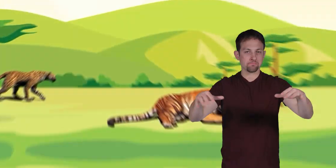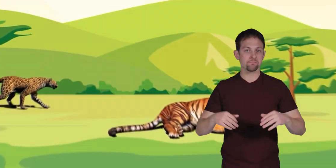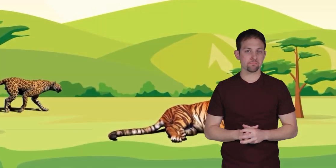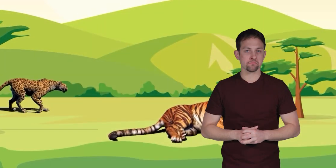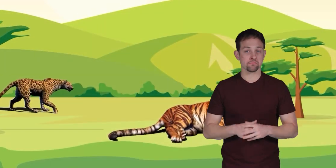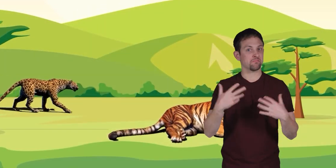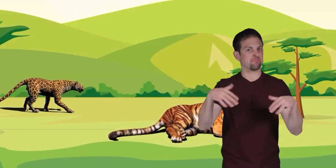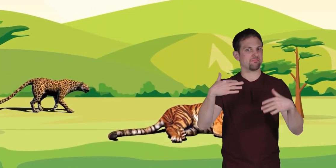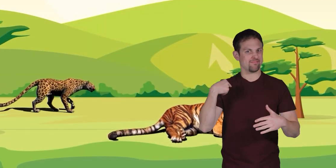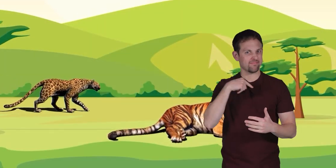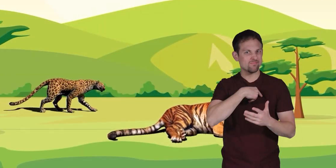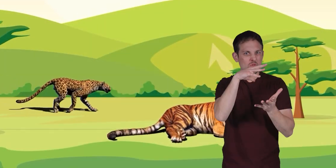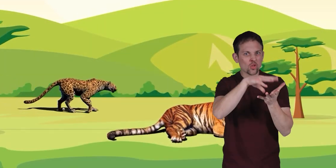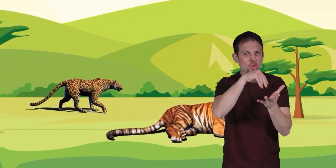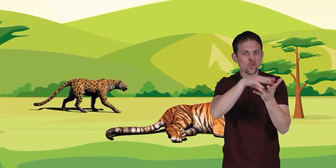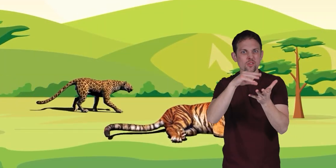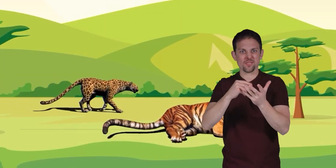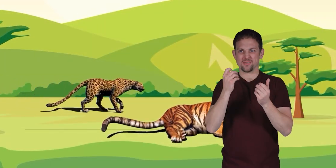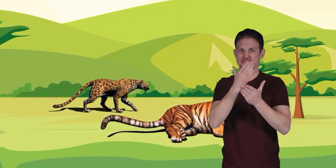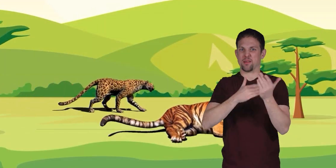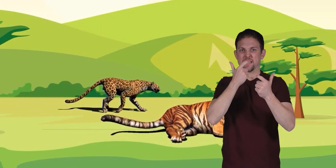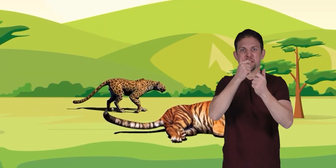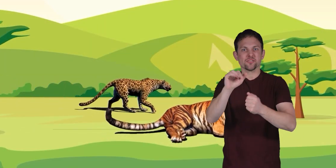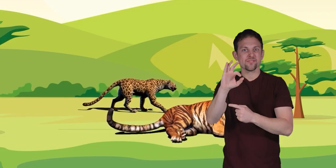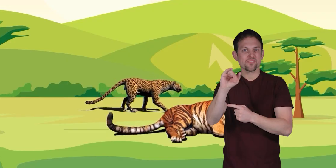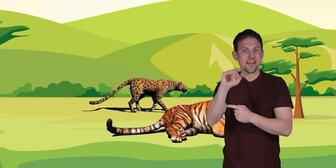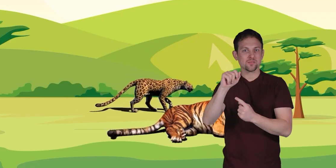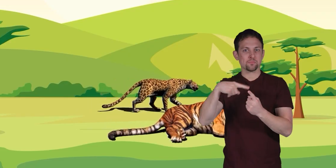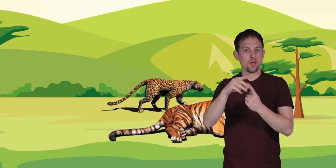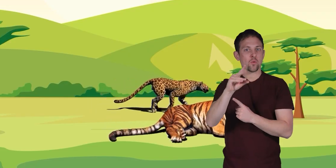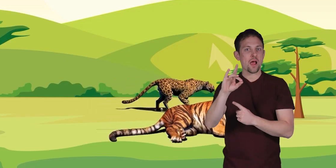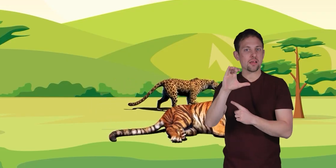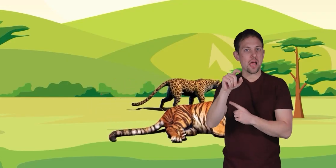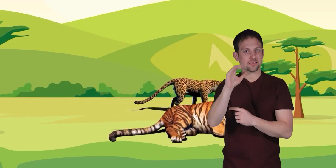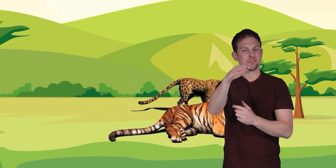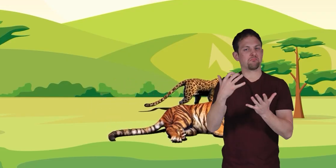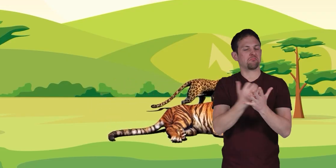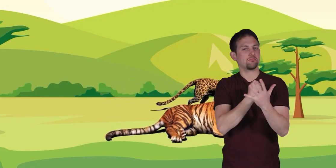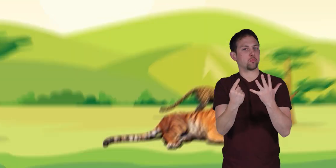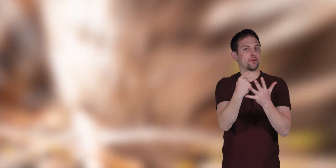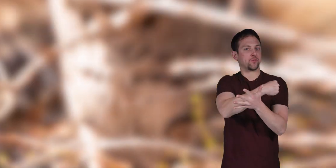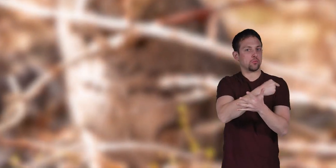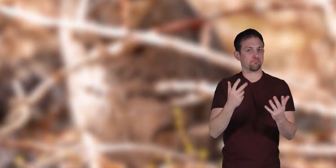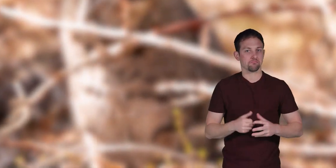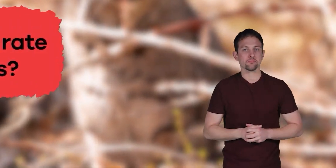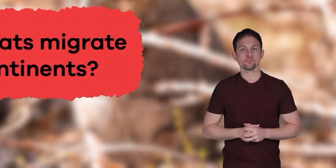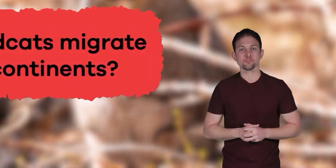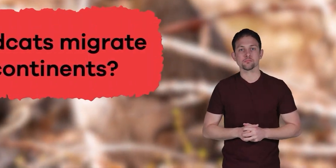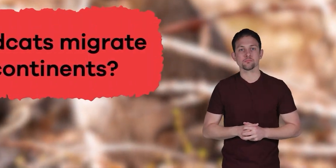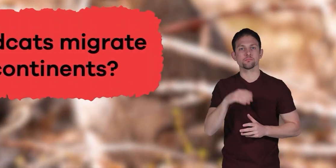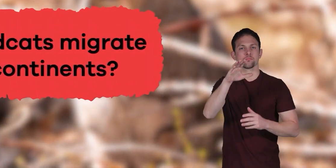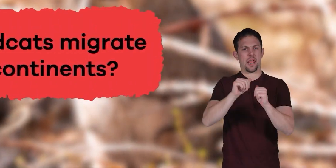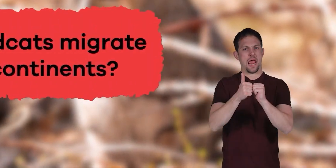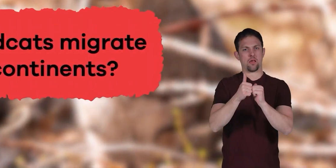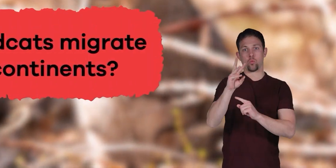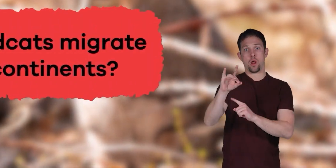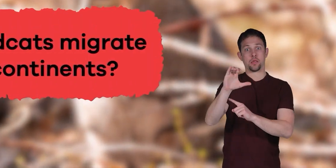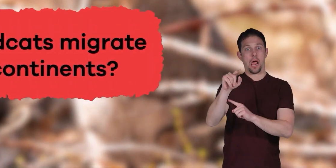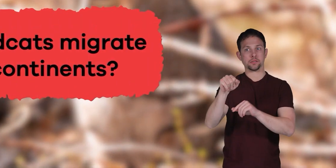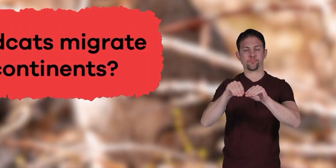Wow, we have learned some interesting facts about wildcats. Let's review. How did wildcats migrate to other